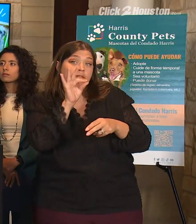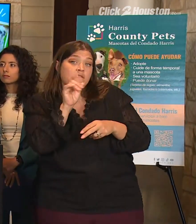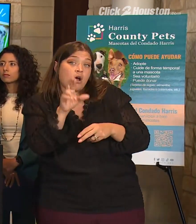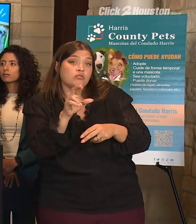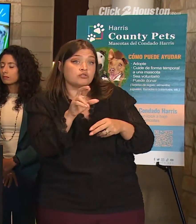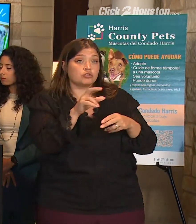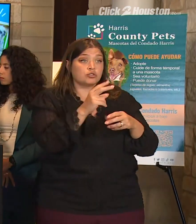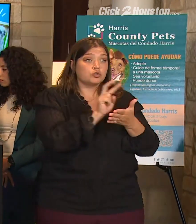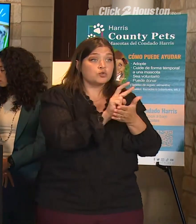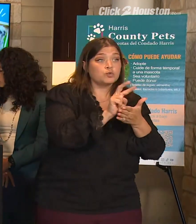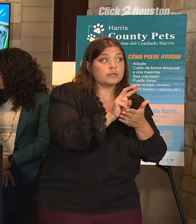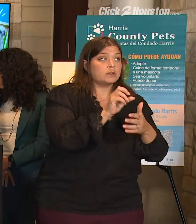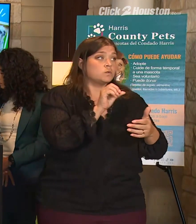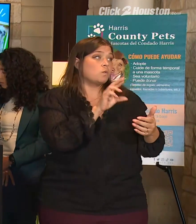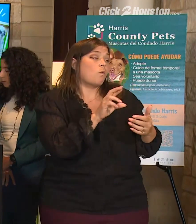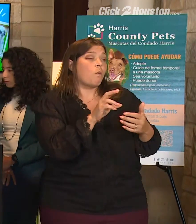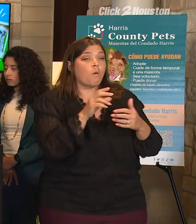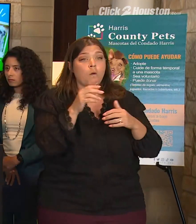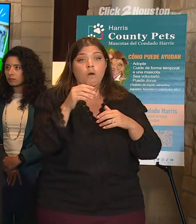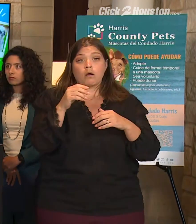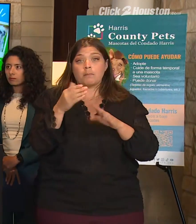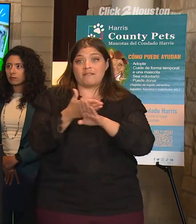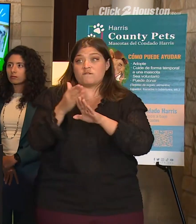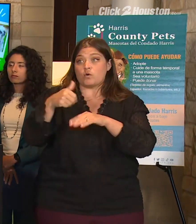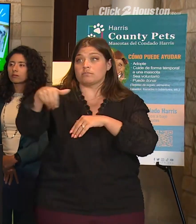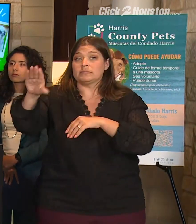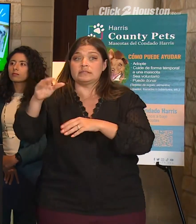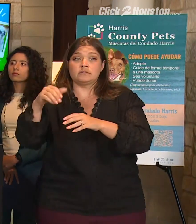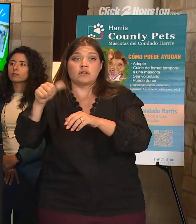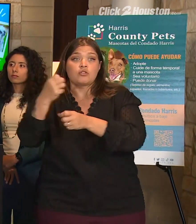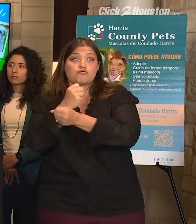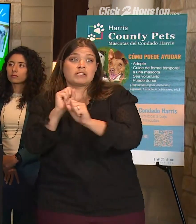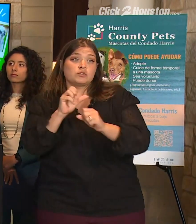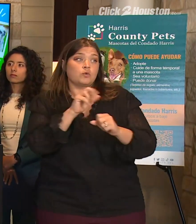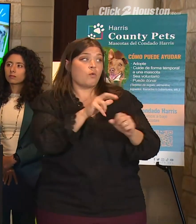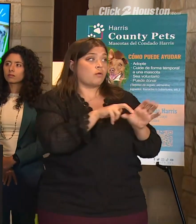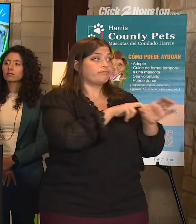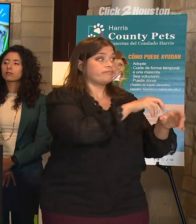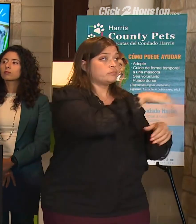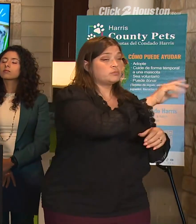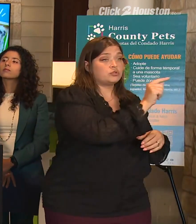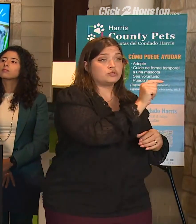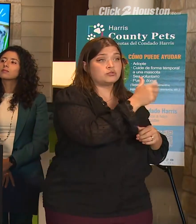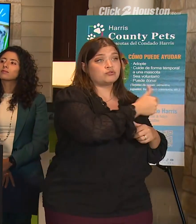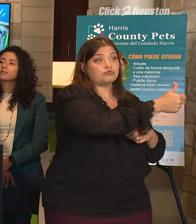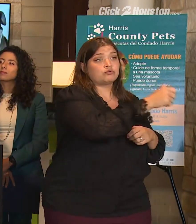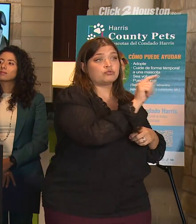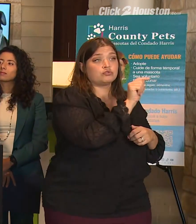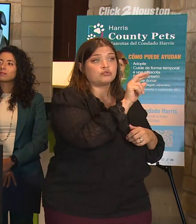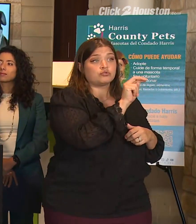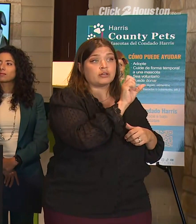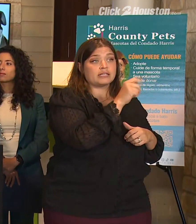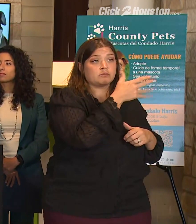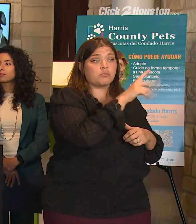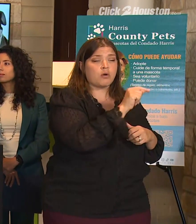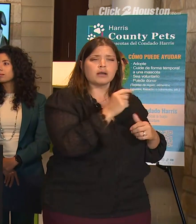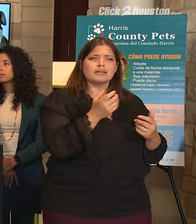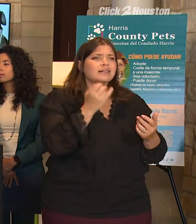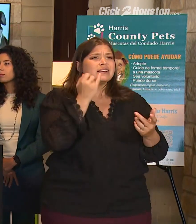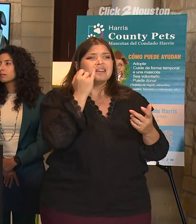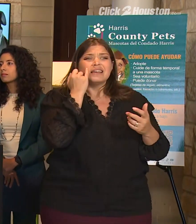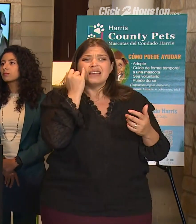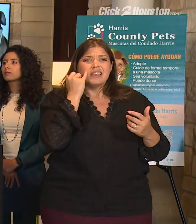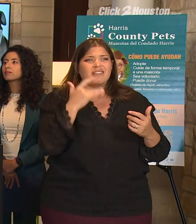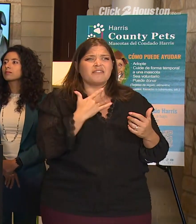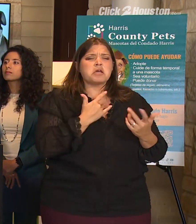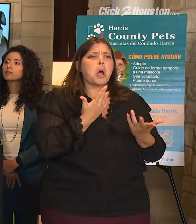rescue or get it out on a transport. If nothing else, come down and volunteer. We have plenty of stuff for volunteers to do, and we're always